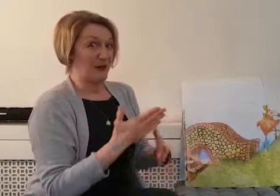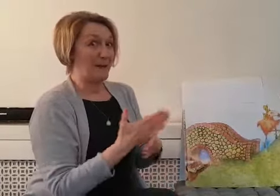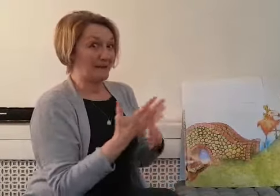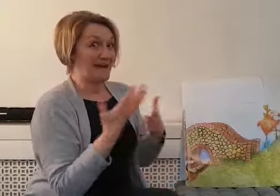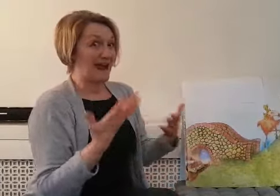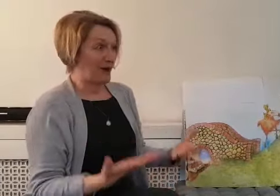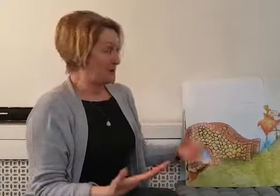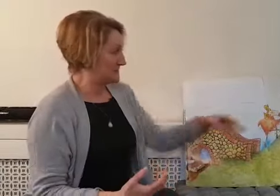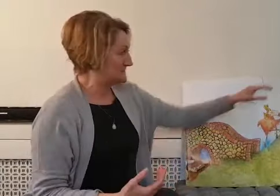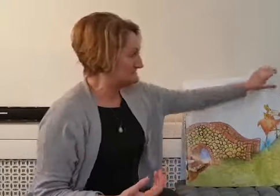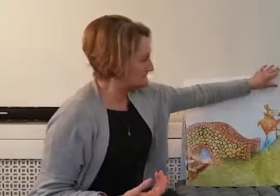happy now.